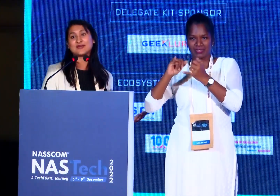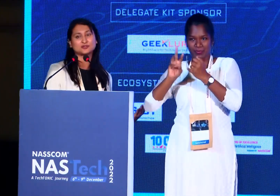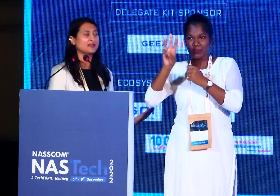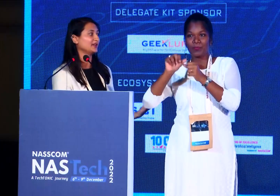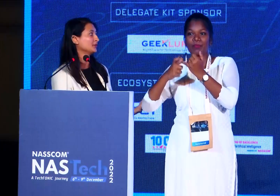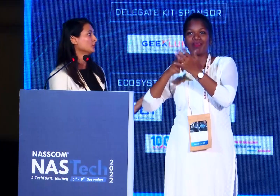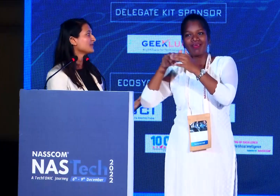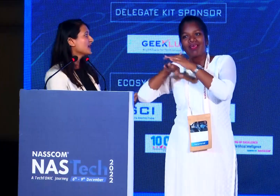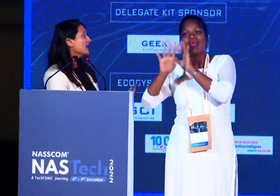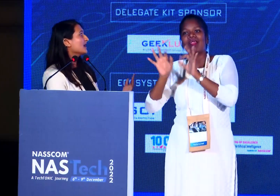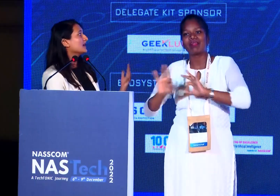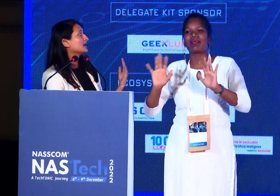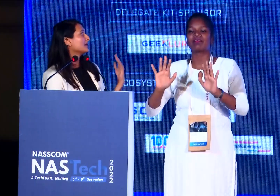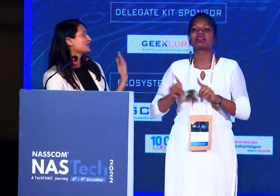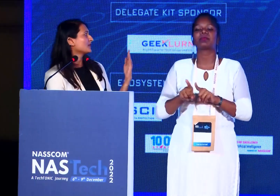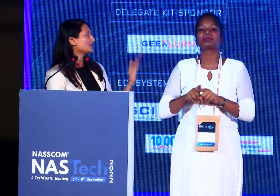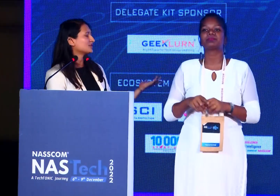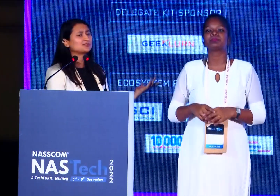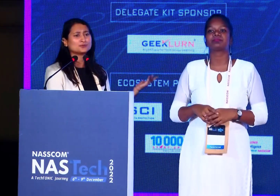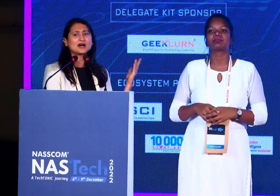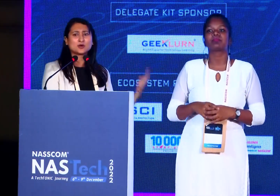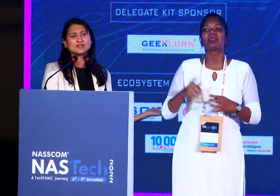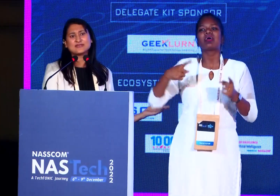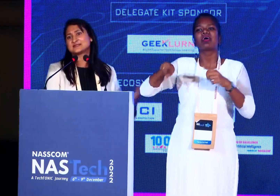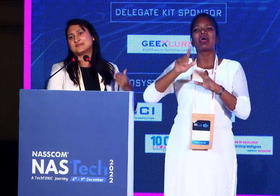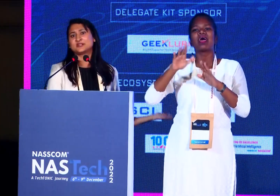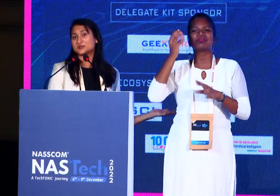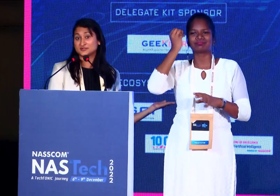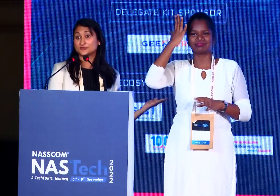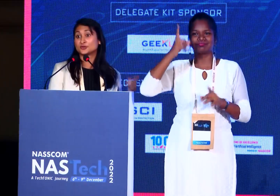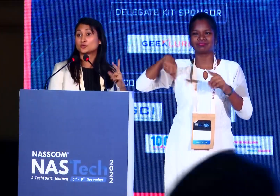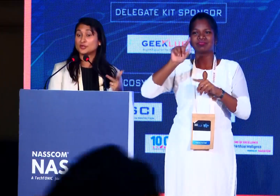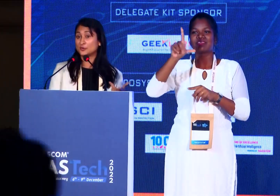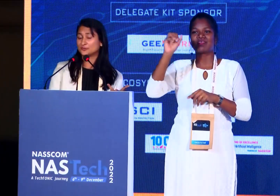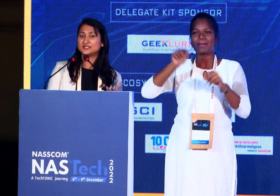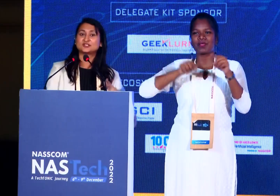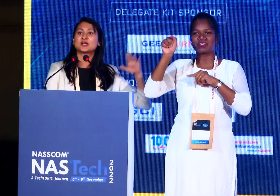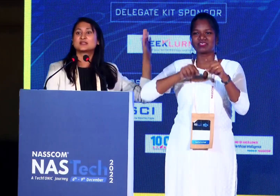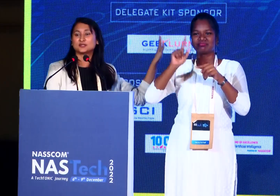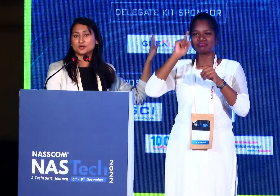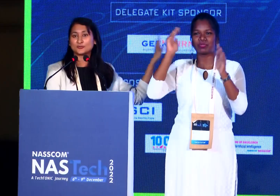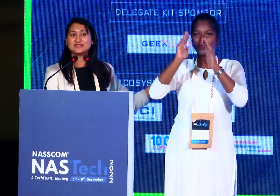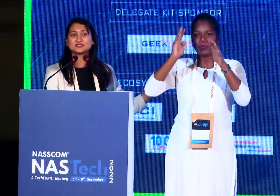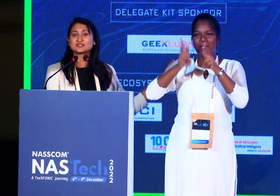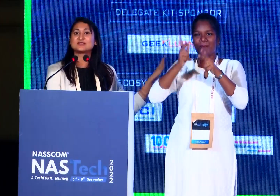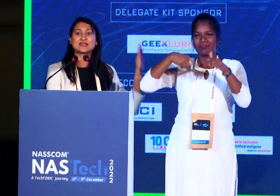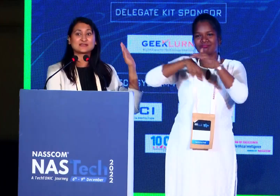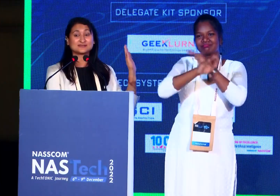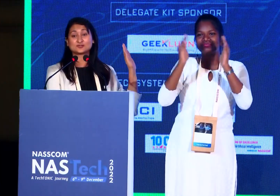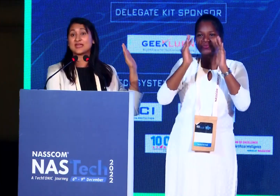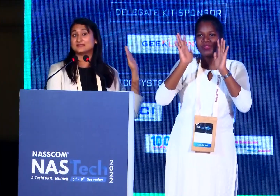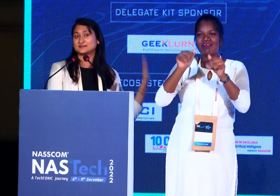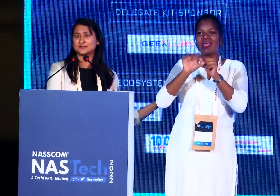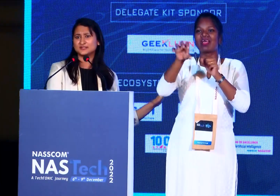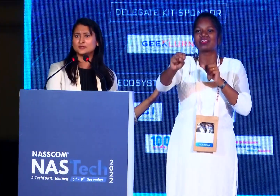which we have to get into. Of course, you are all aware 70% of the rural population are in your villages where